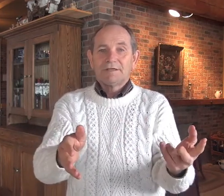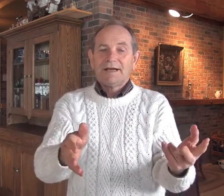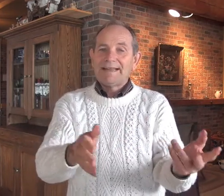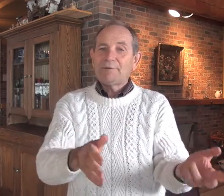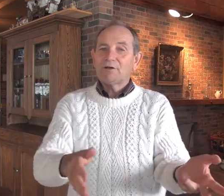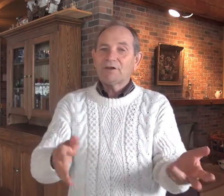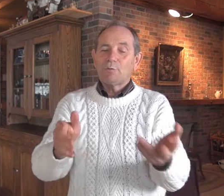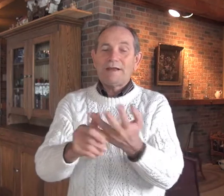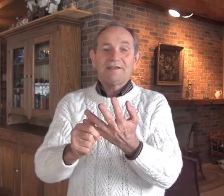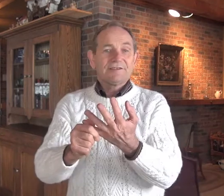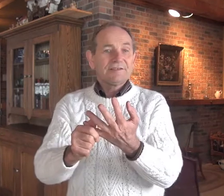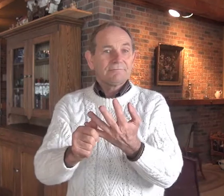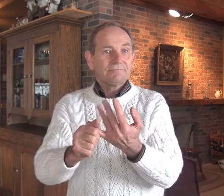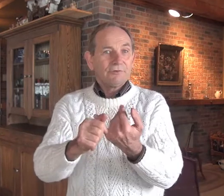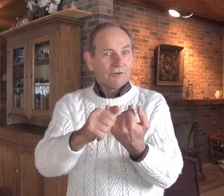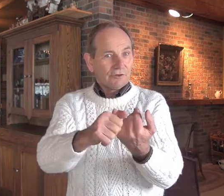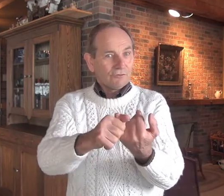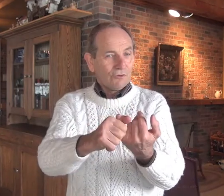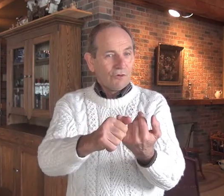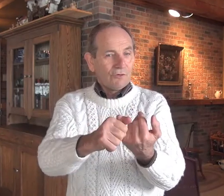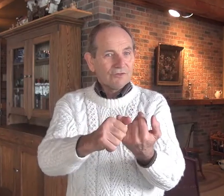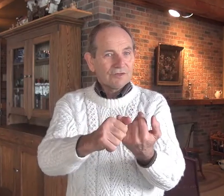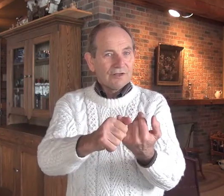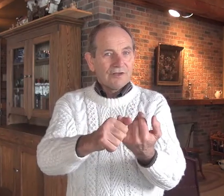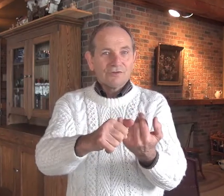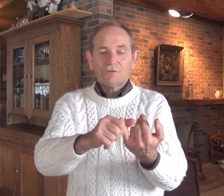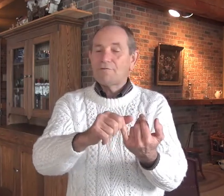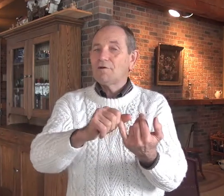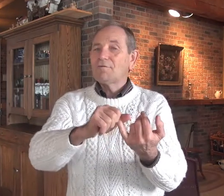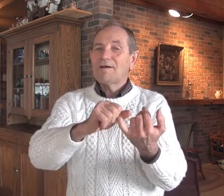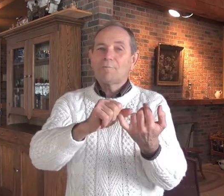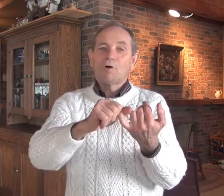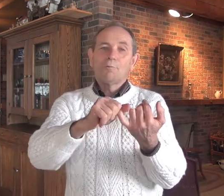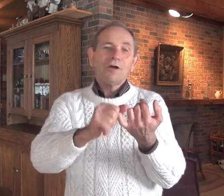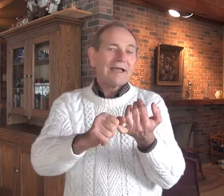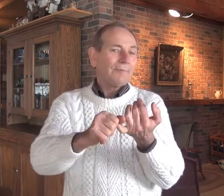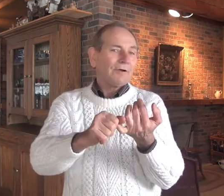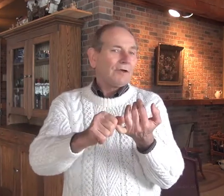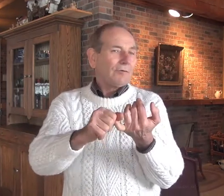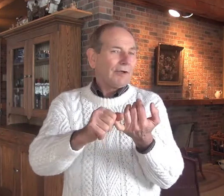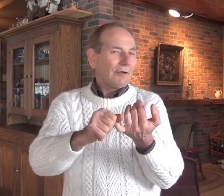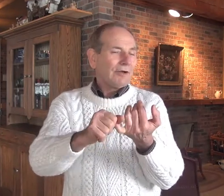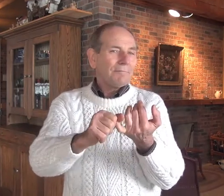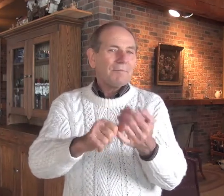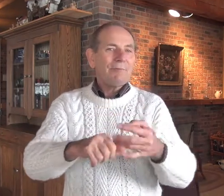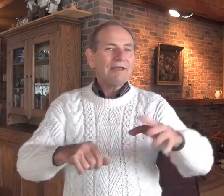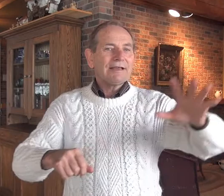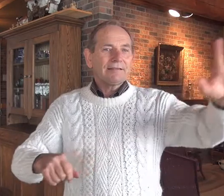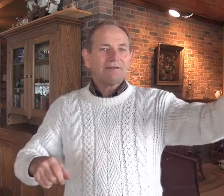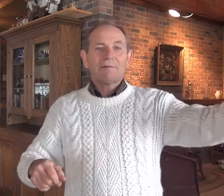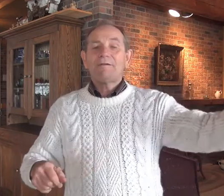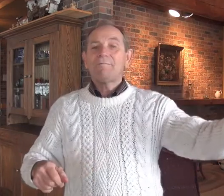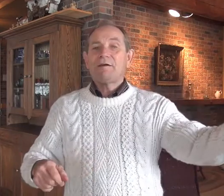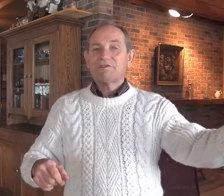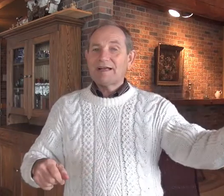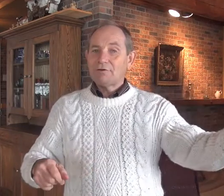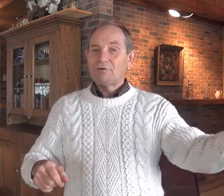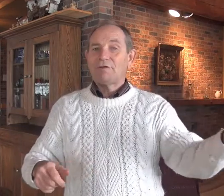And then we look at the weaknesses, can control those. So if you're a very poor bookkeeper, well, you know what? Maybe you get somebody from the outside to do that